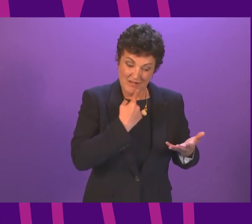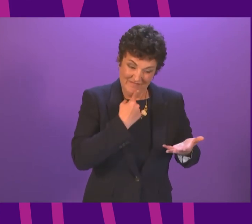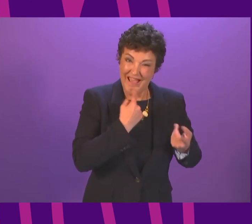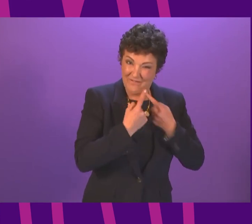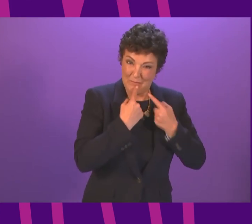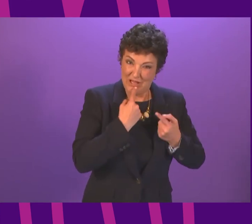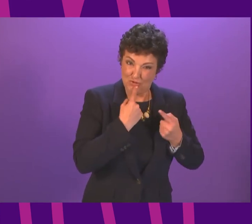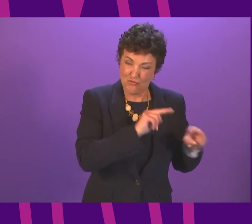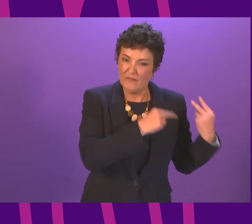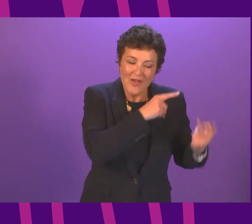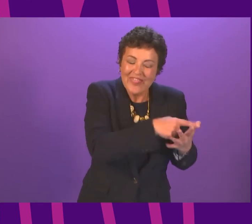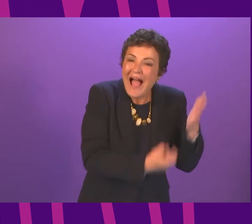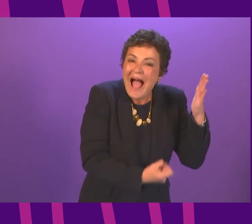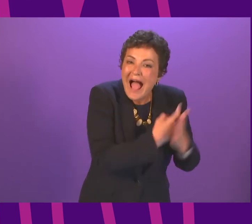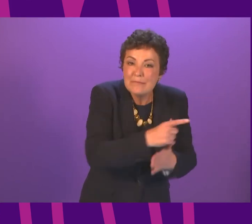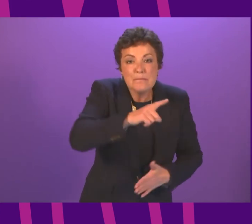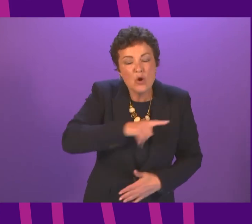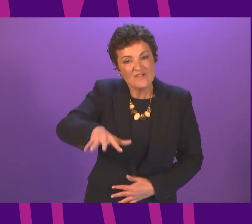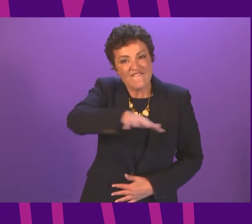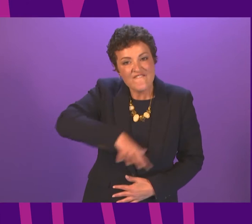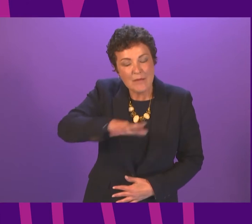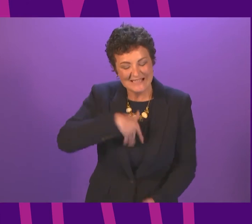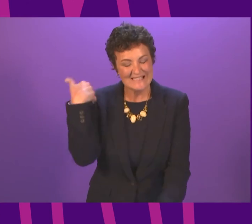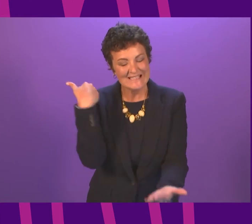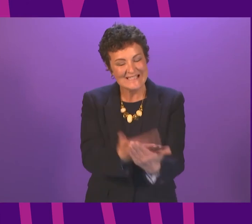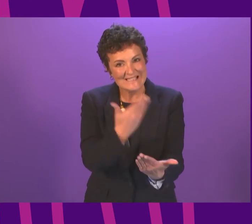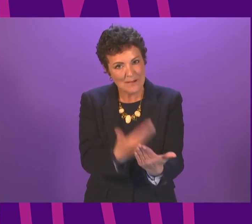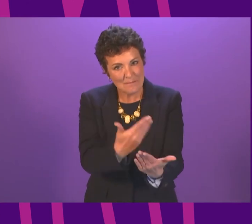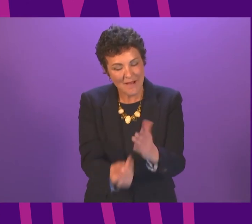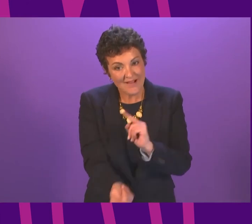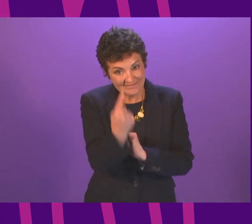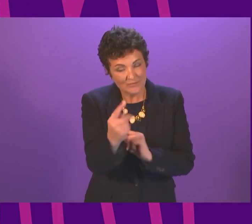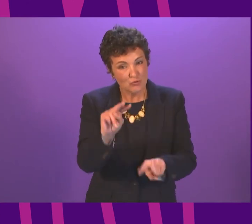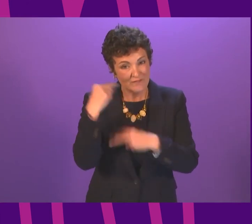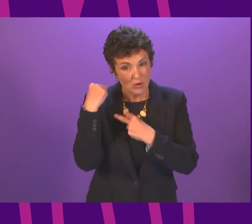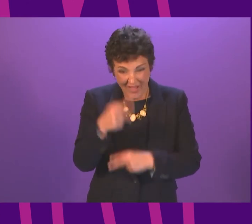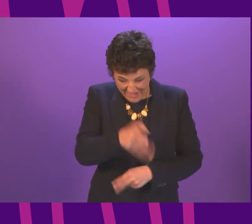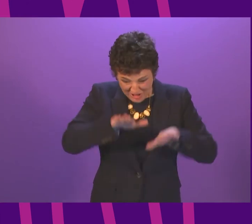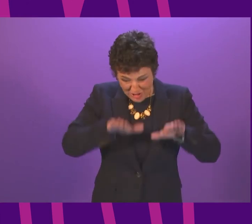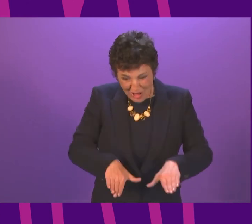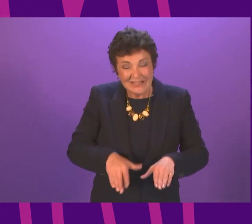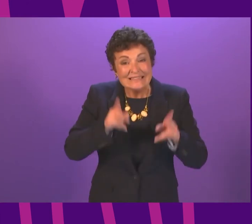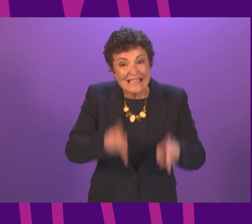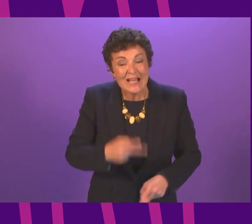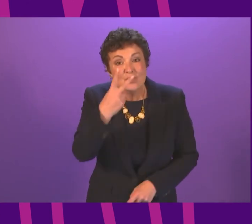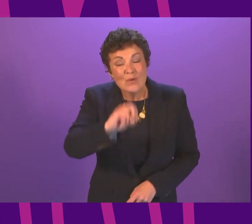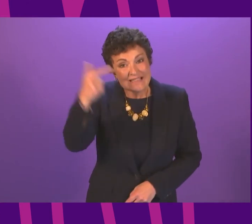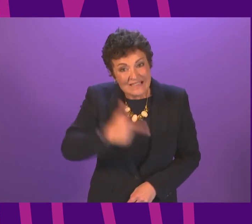families fighting with the Health Board to get that review, which happened in 2019. This child died in 2017.